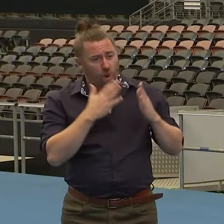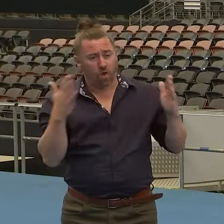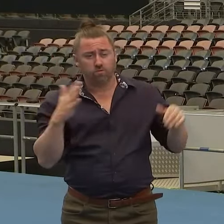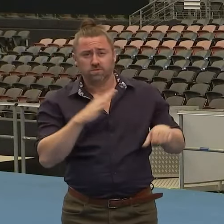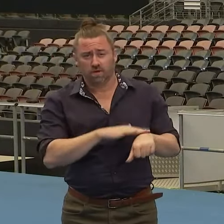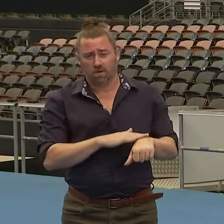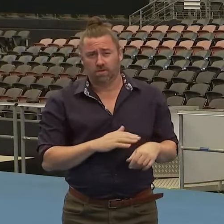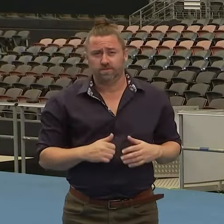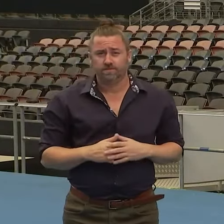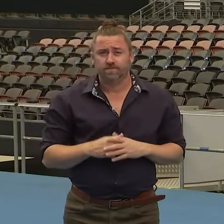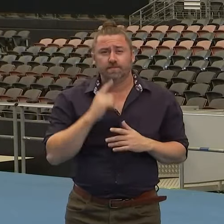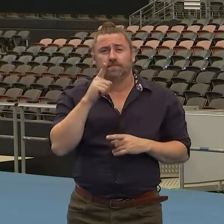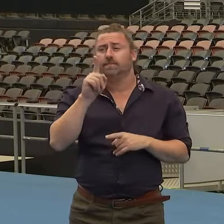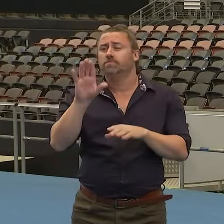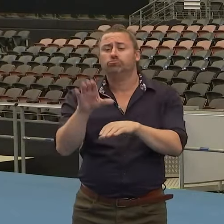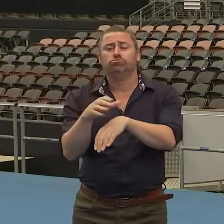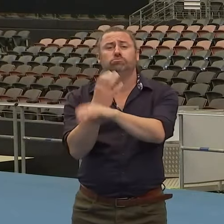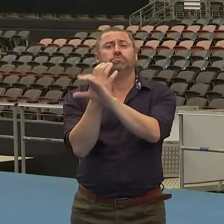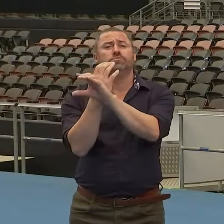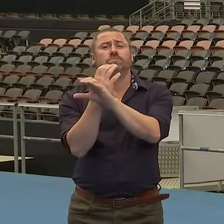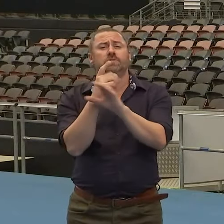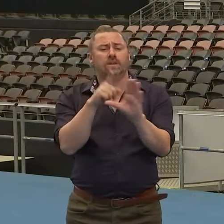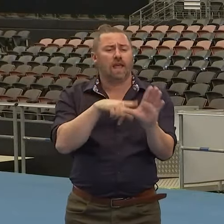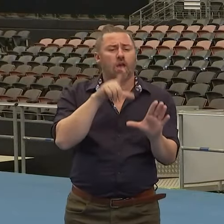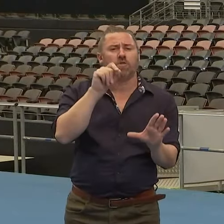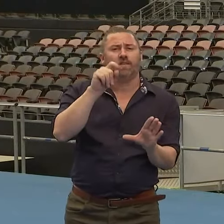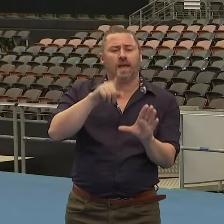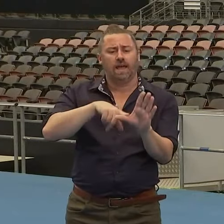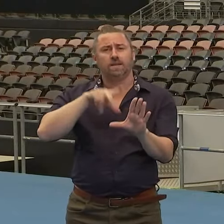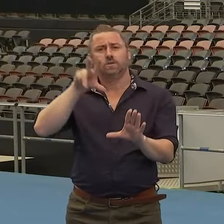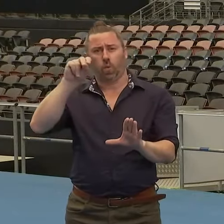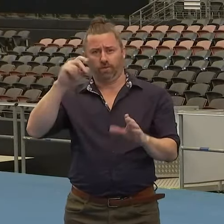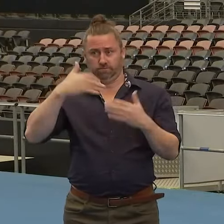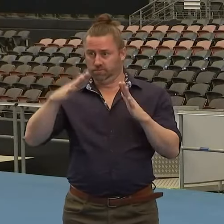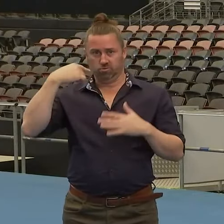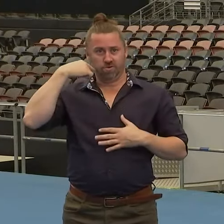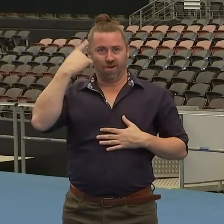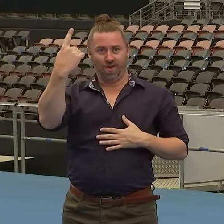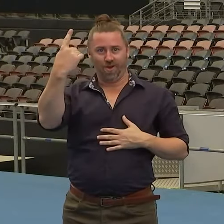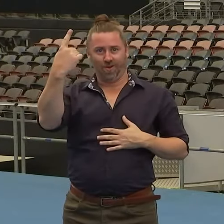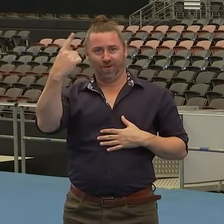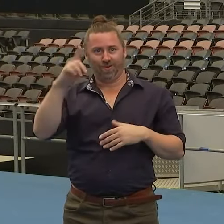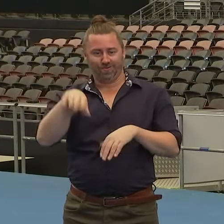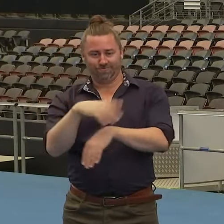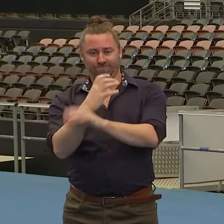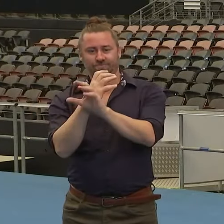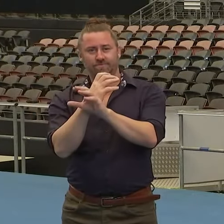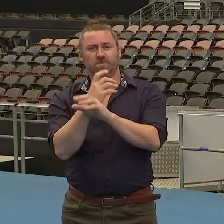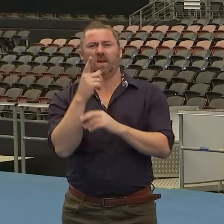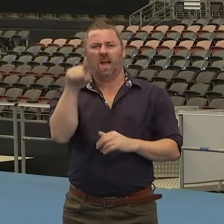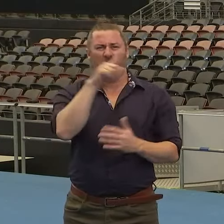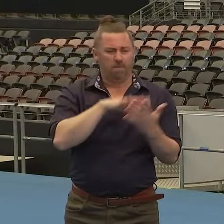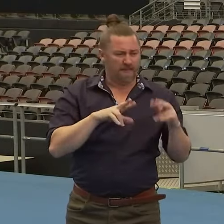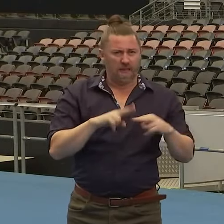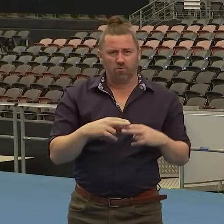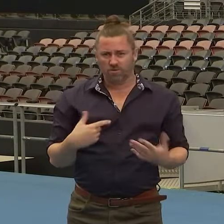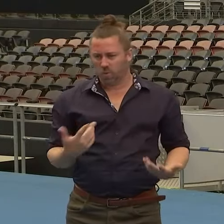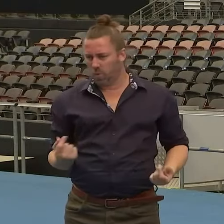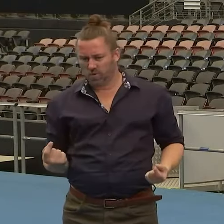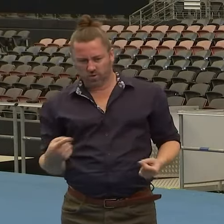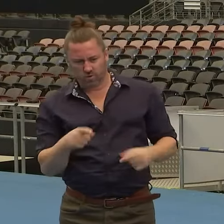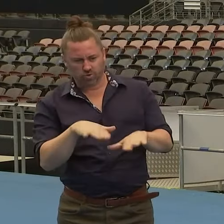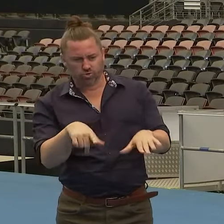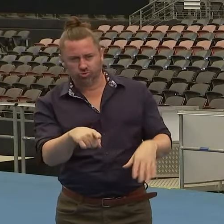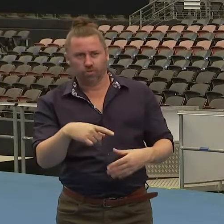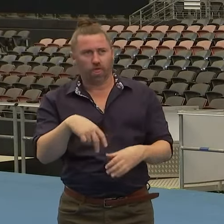that while full remote learning will only be in place for year 11 and 12 from tomorrow, there are excellent resources for all students available